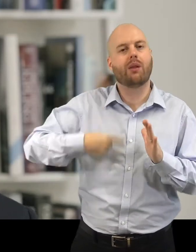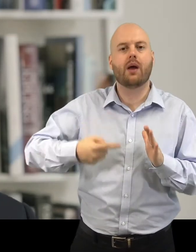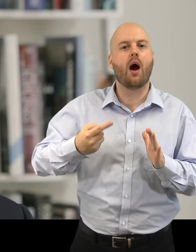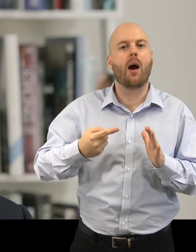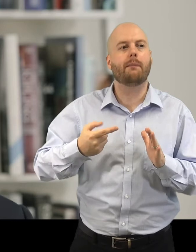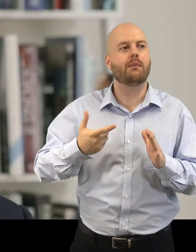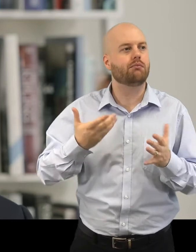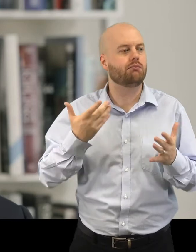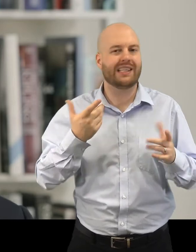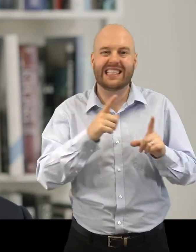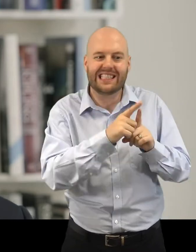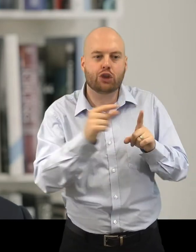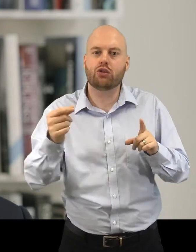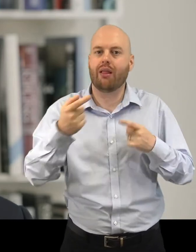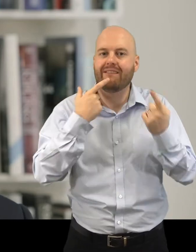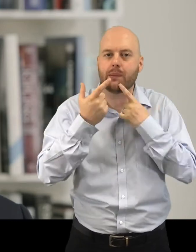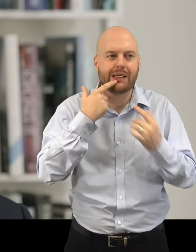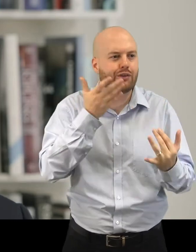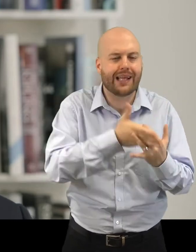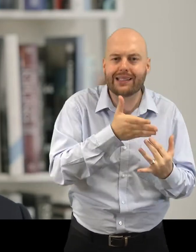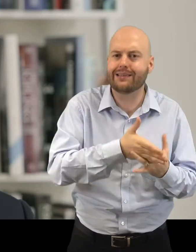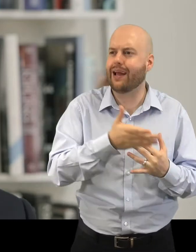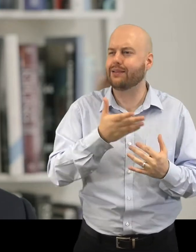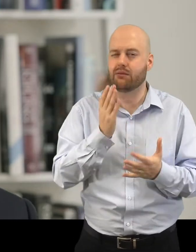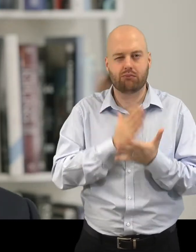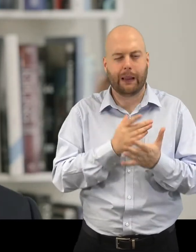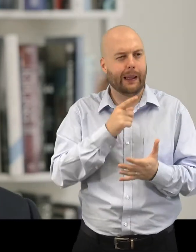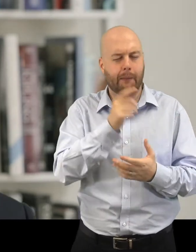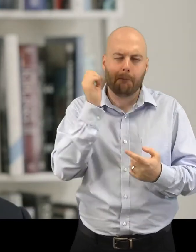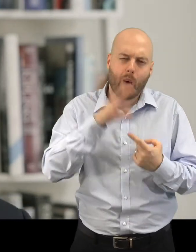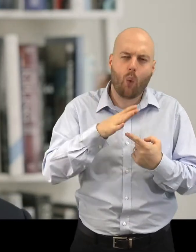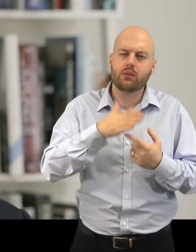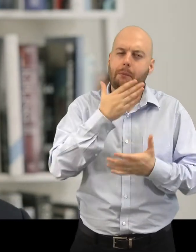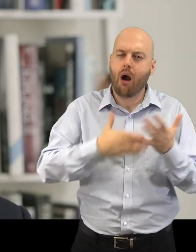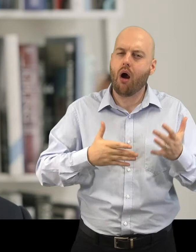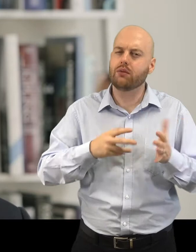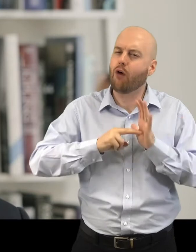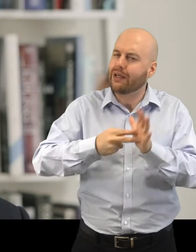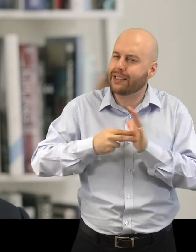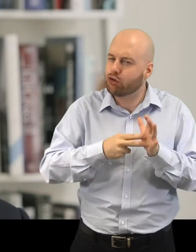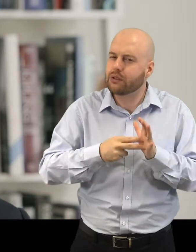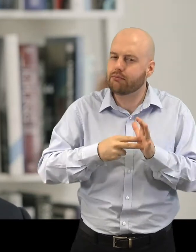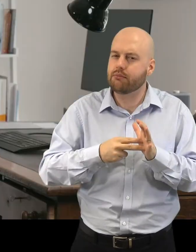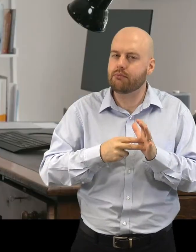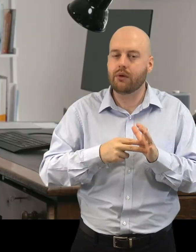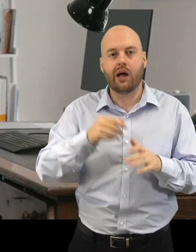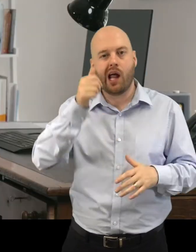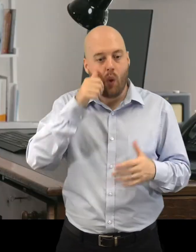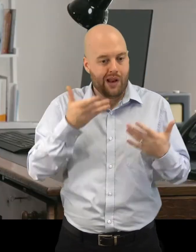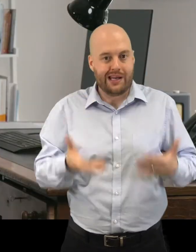of what you work upon is such a substantial part of the organization now that even though the front